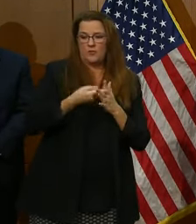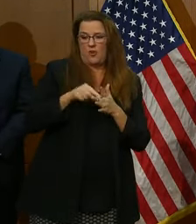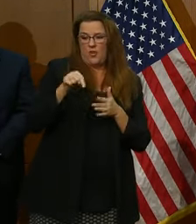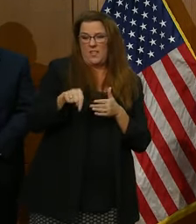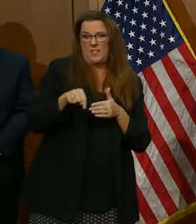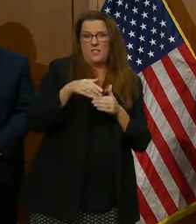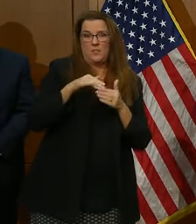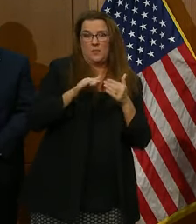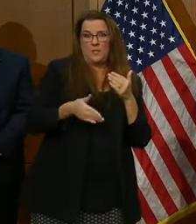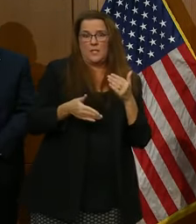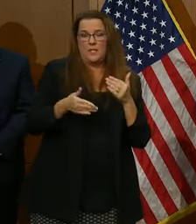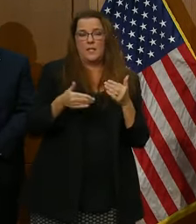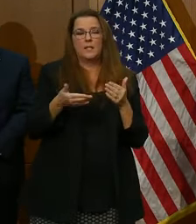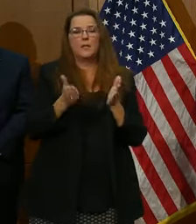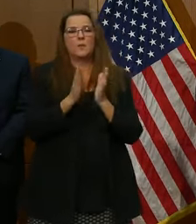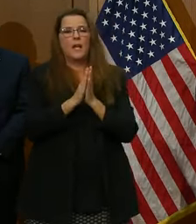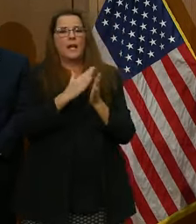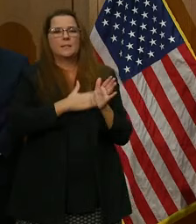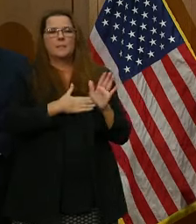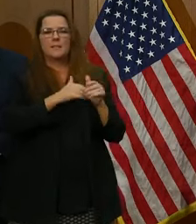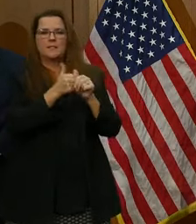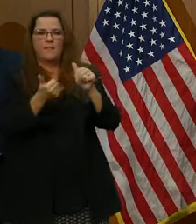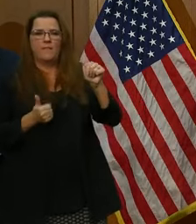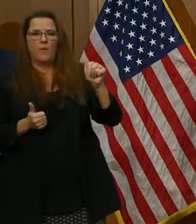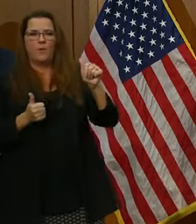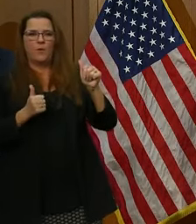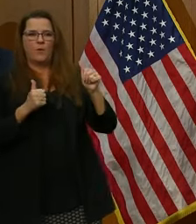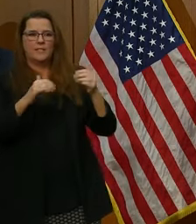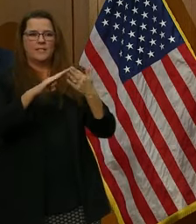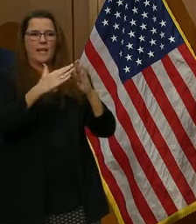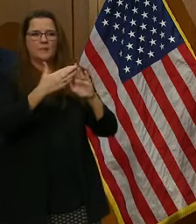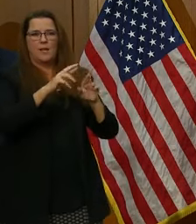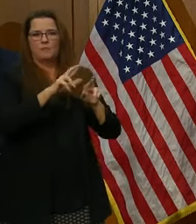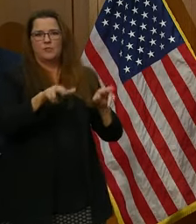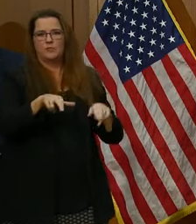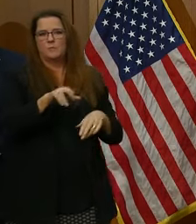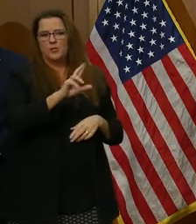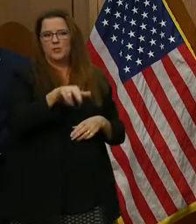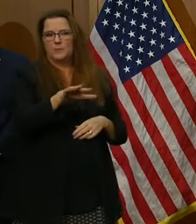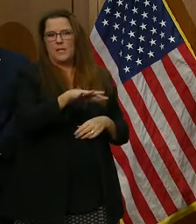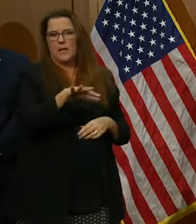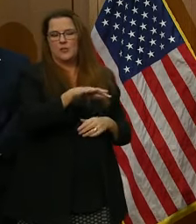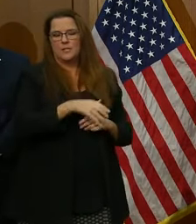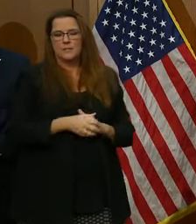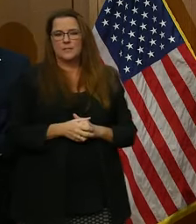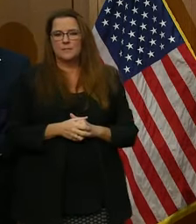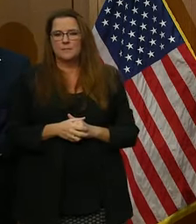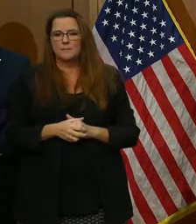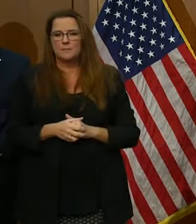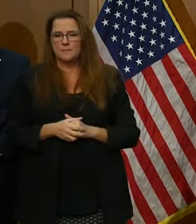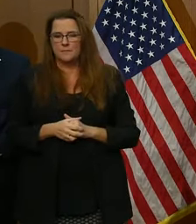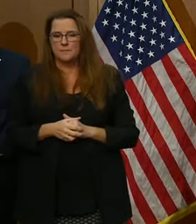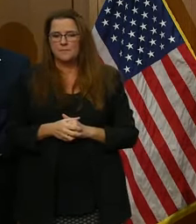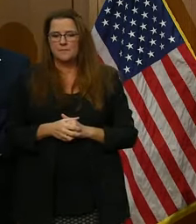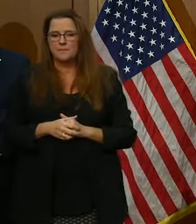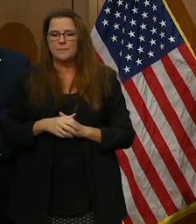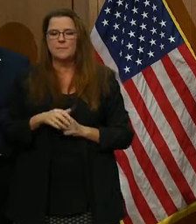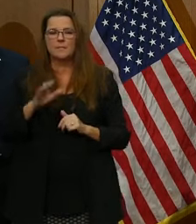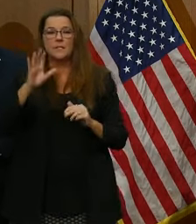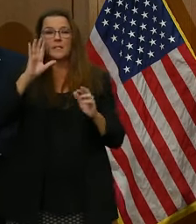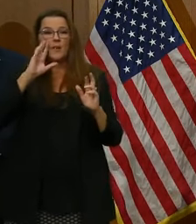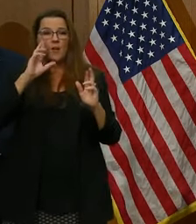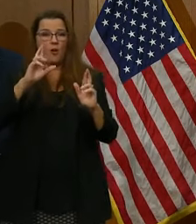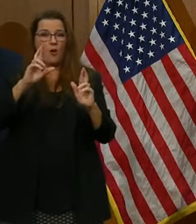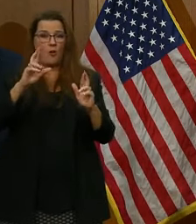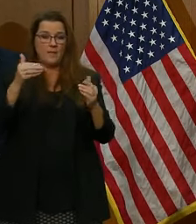we ask that you avoid areas of downtown Richmond. It's our hope as we near the inaug